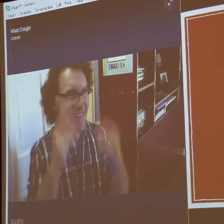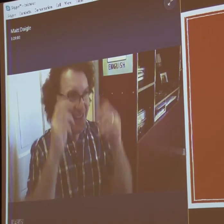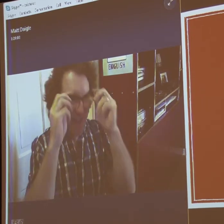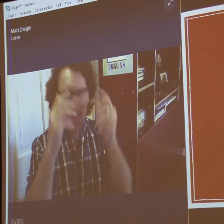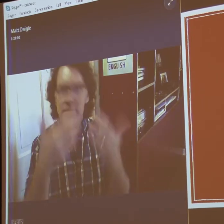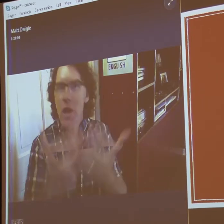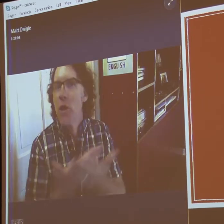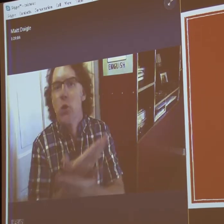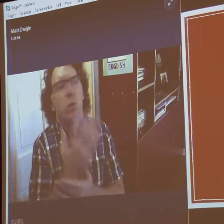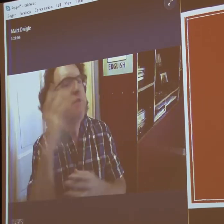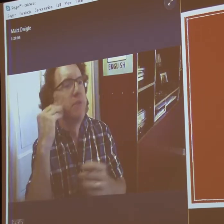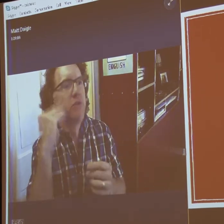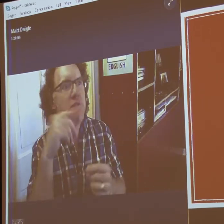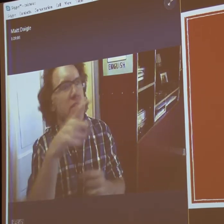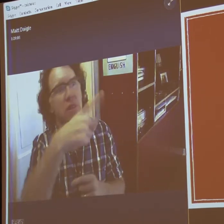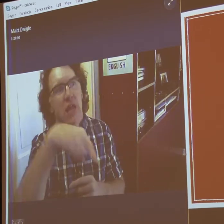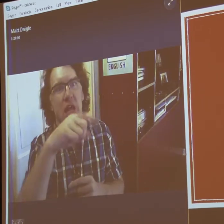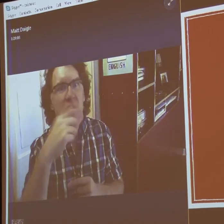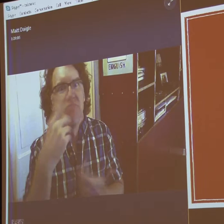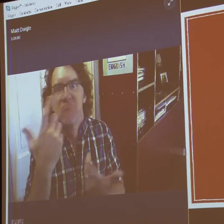who went with me everywhere.